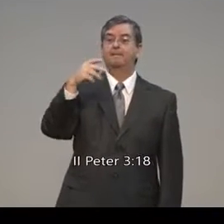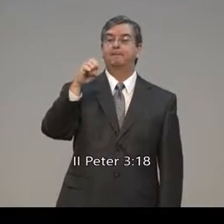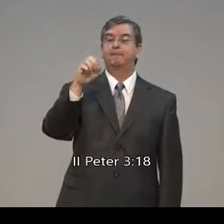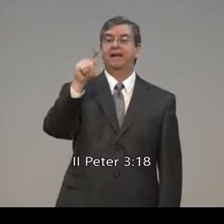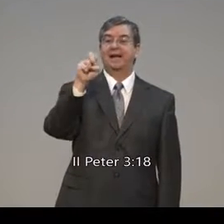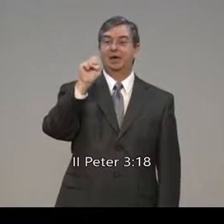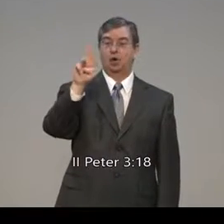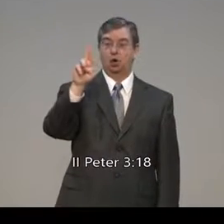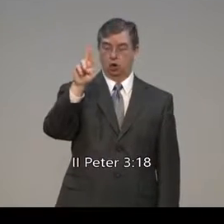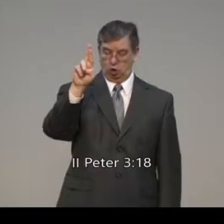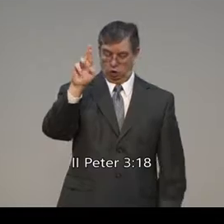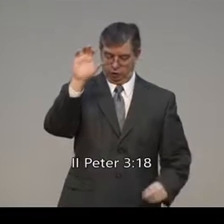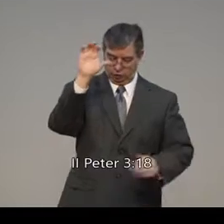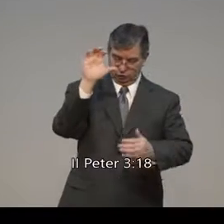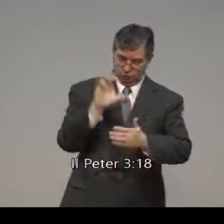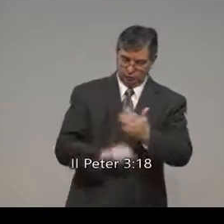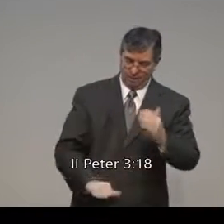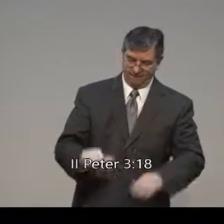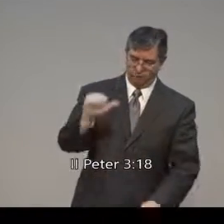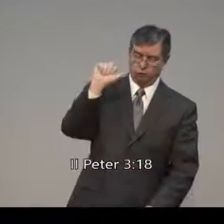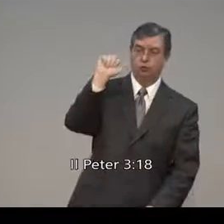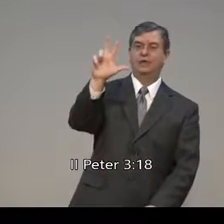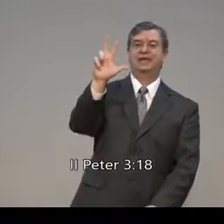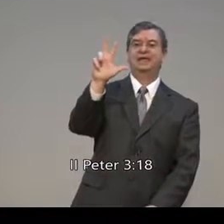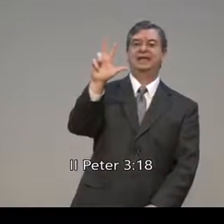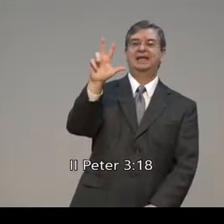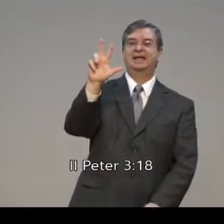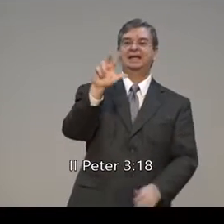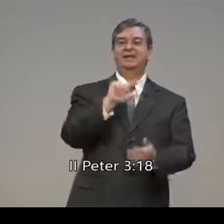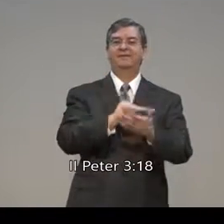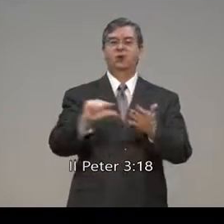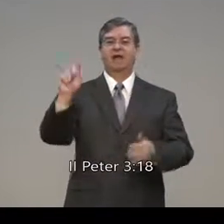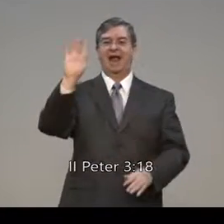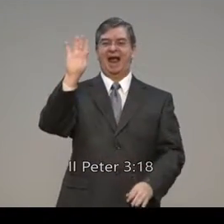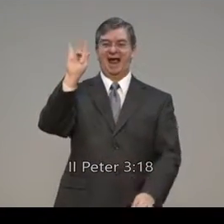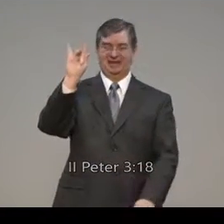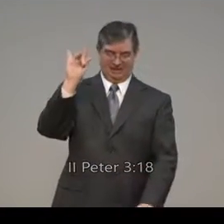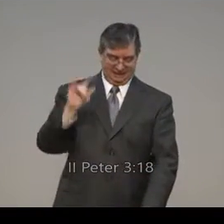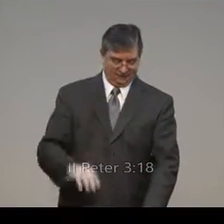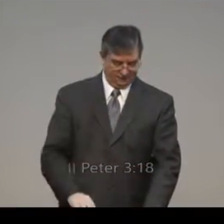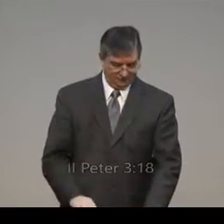2 Peter, chapter 3, verse 18.